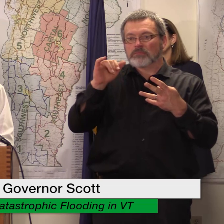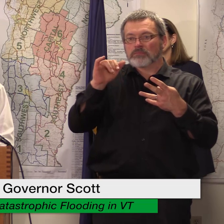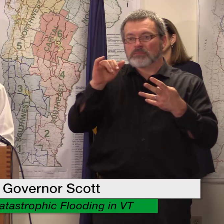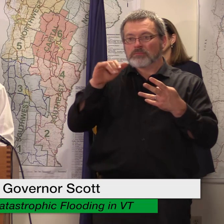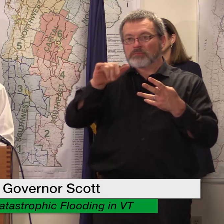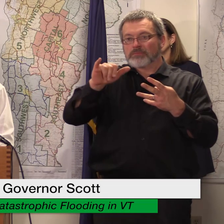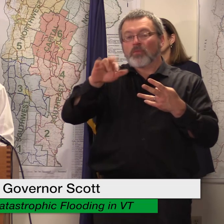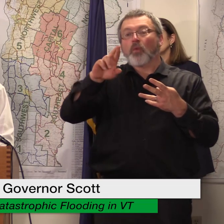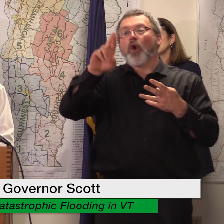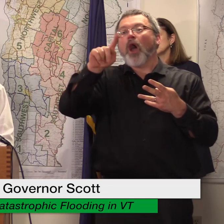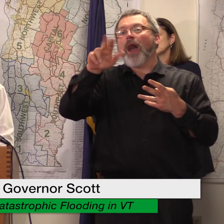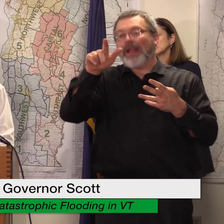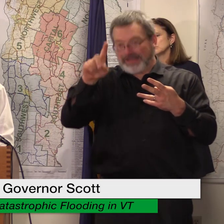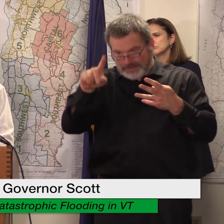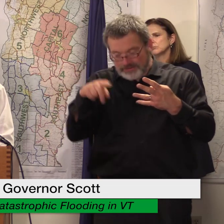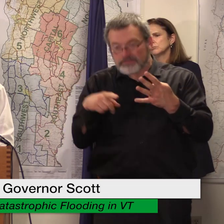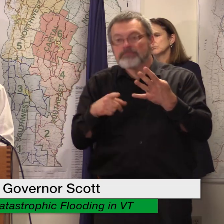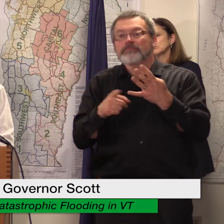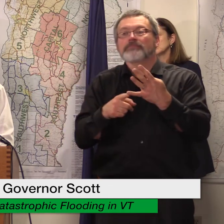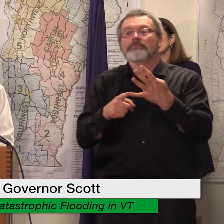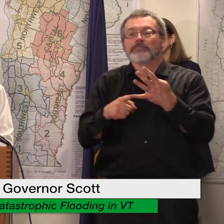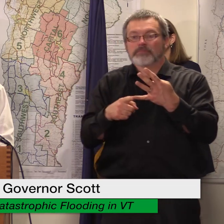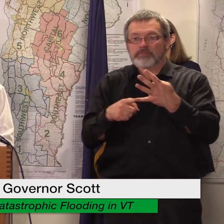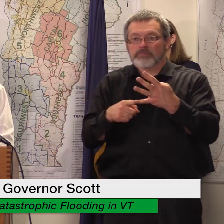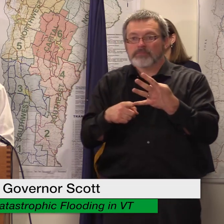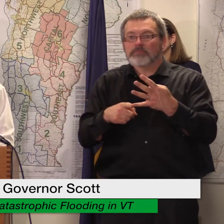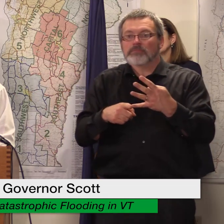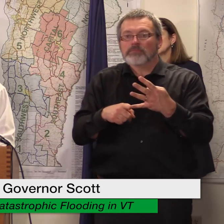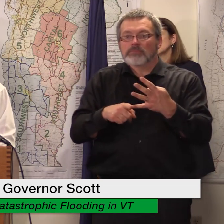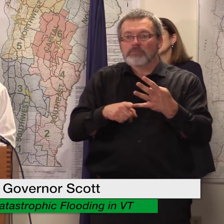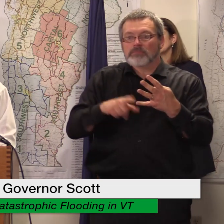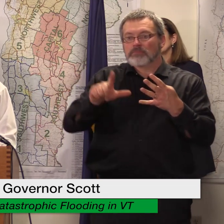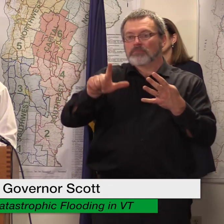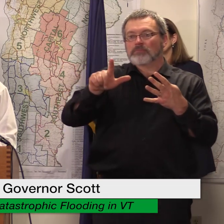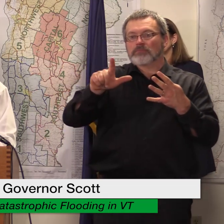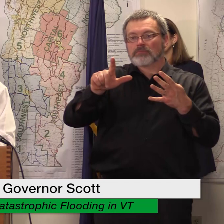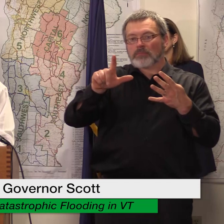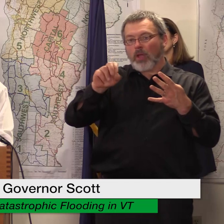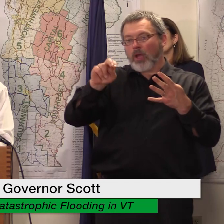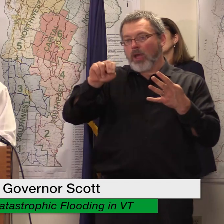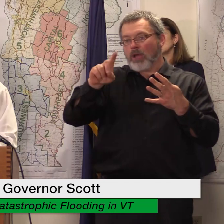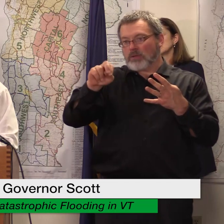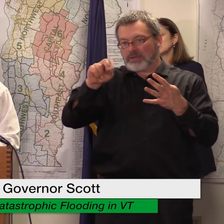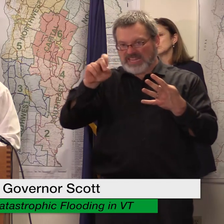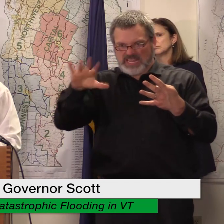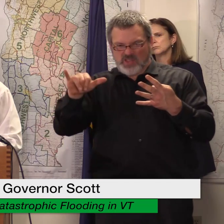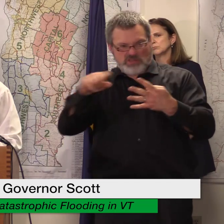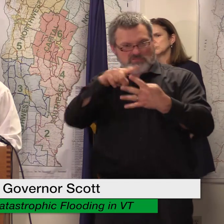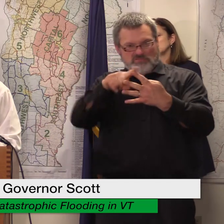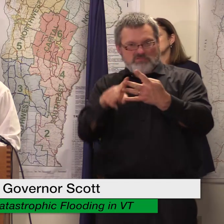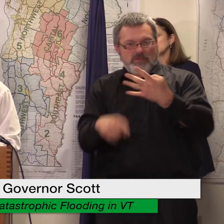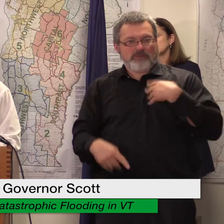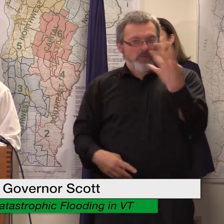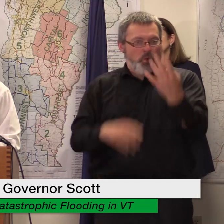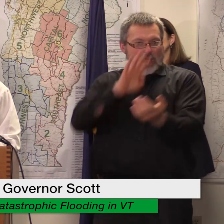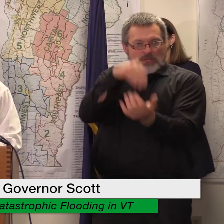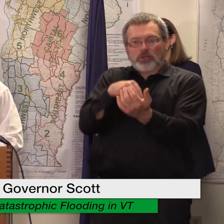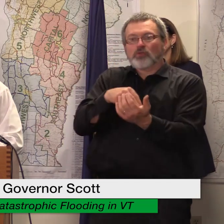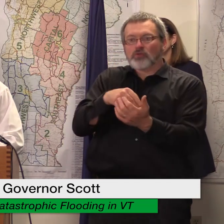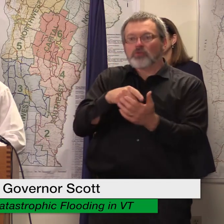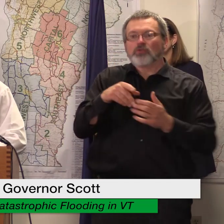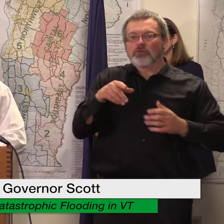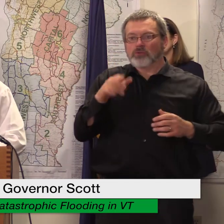and at the flood brook school in londonderry lastly fema is here for the long term